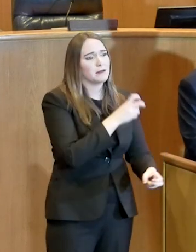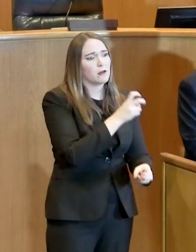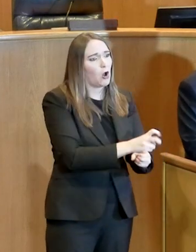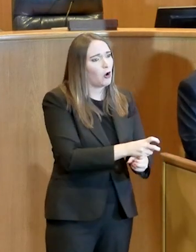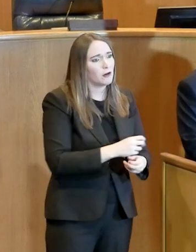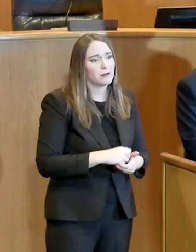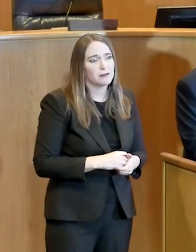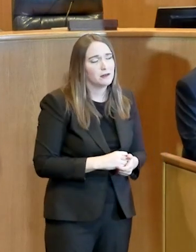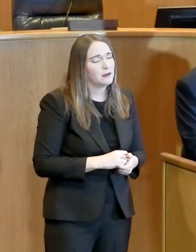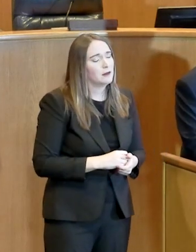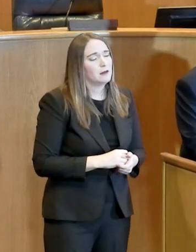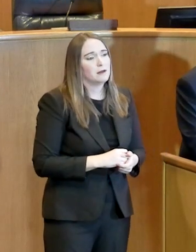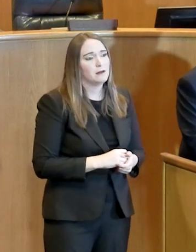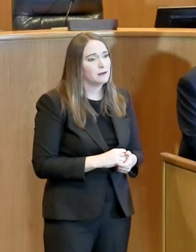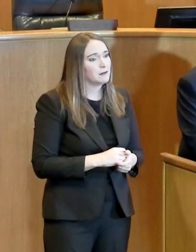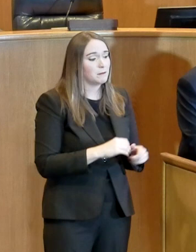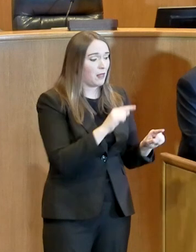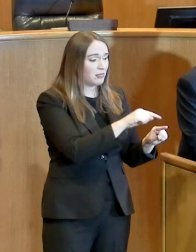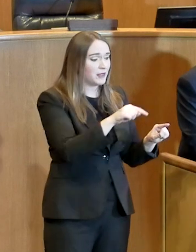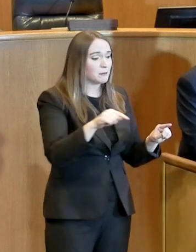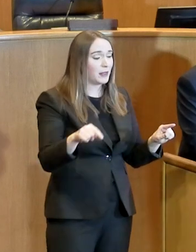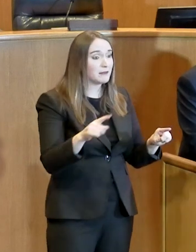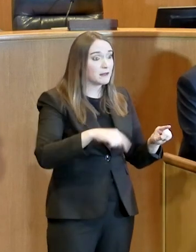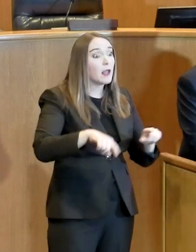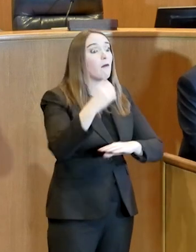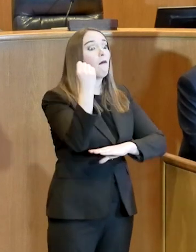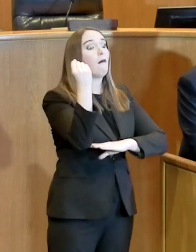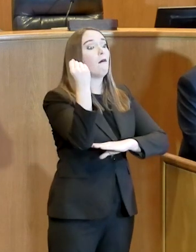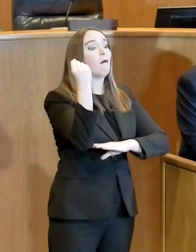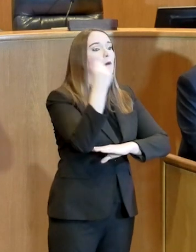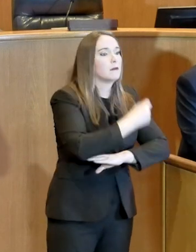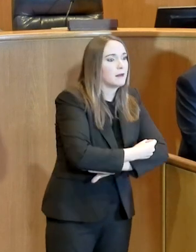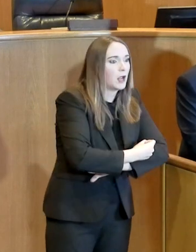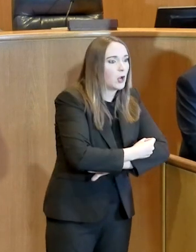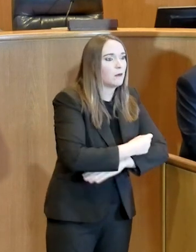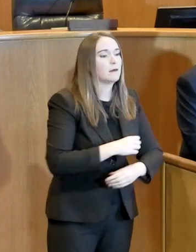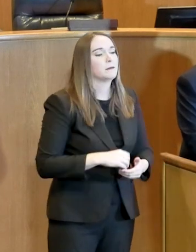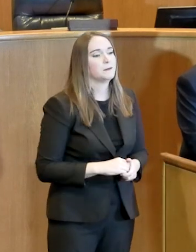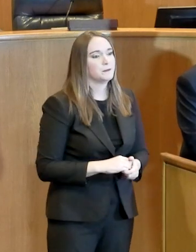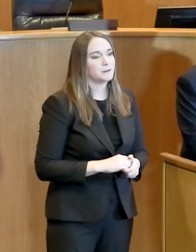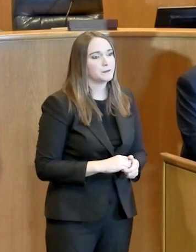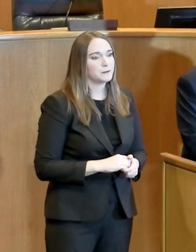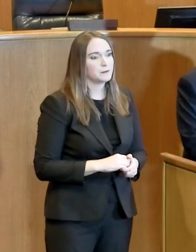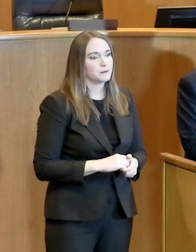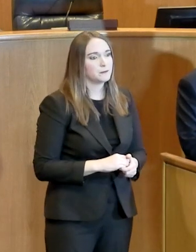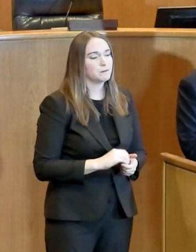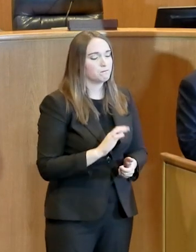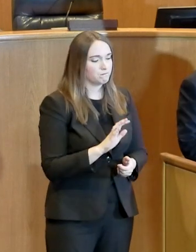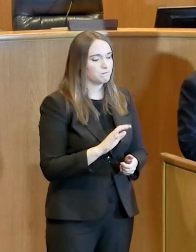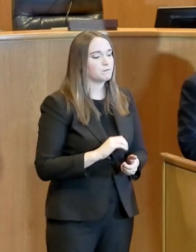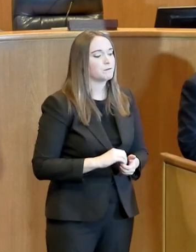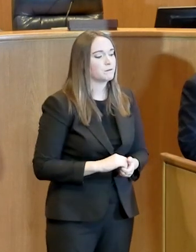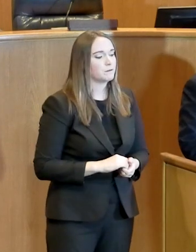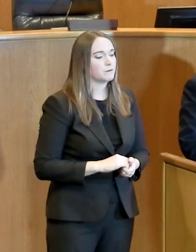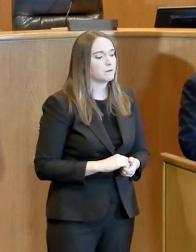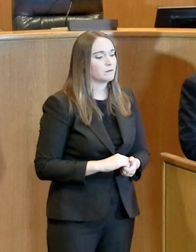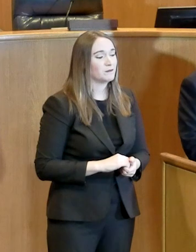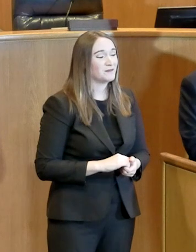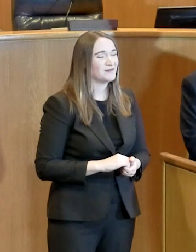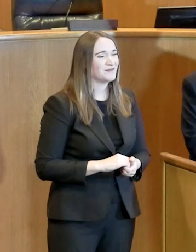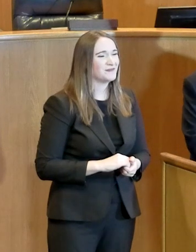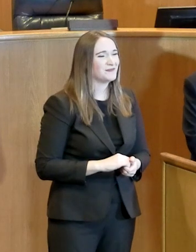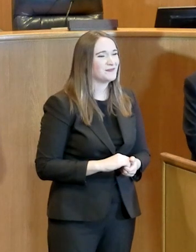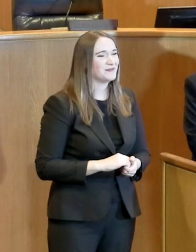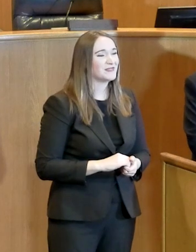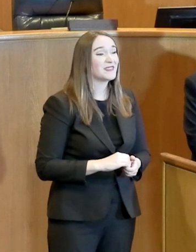we're closing their facilities. Well, having said that, most of